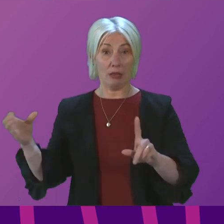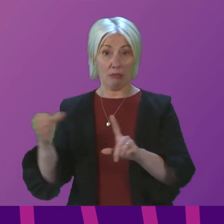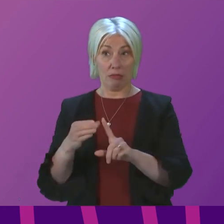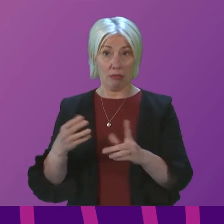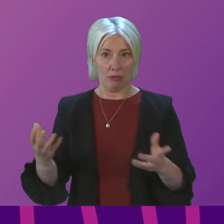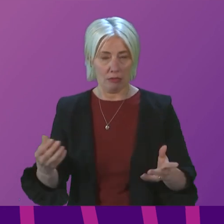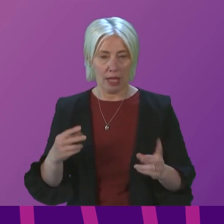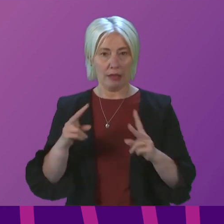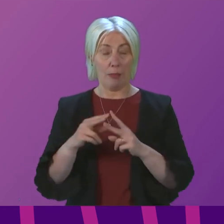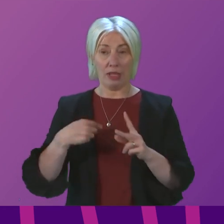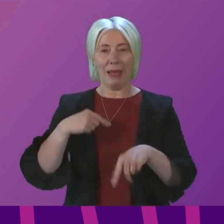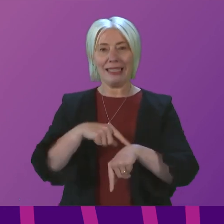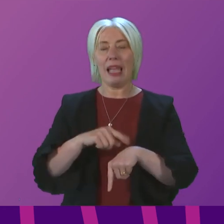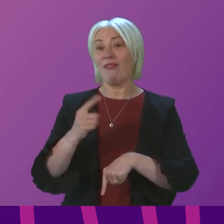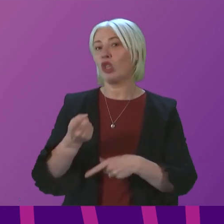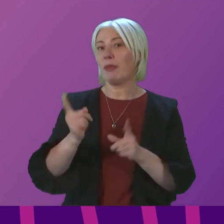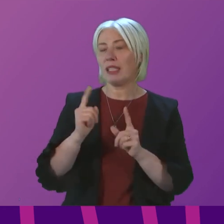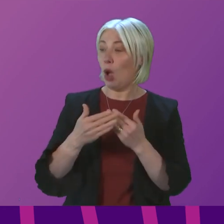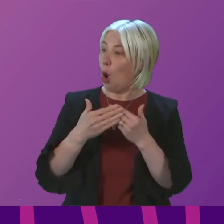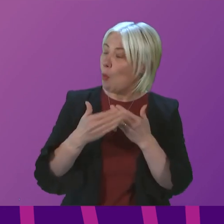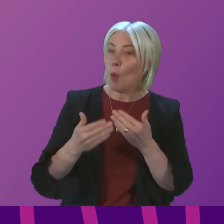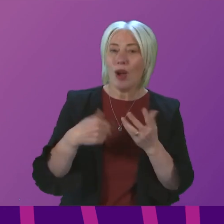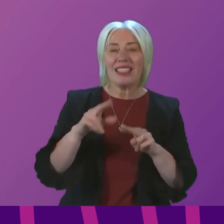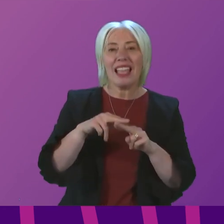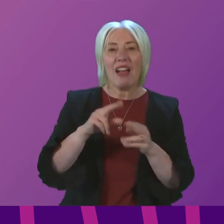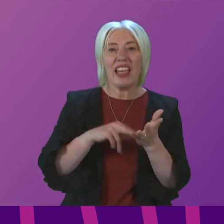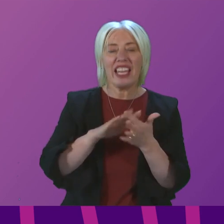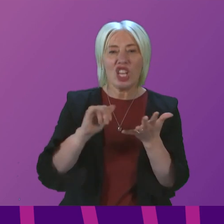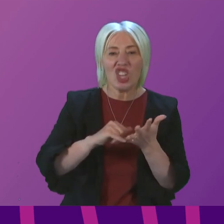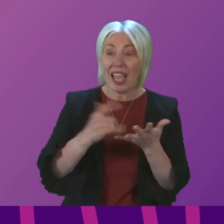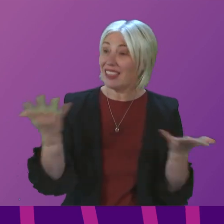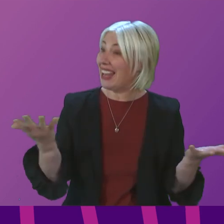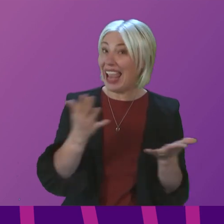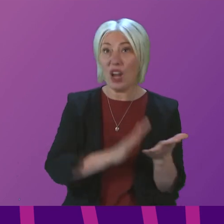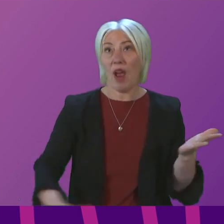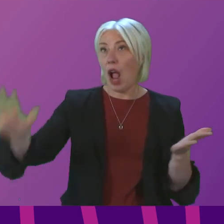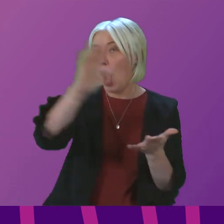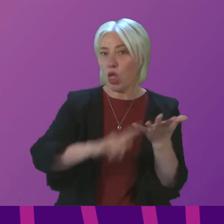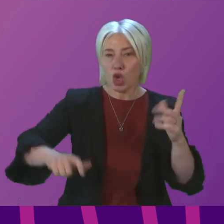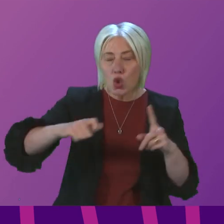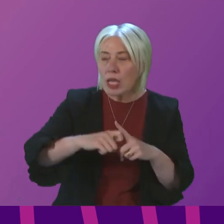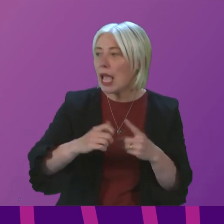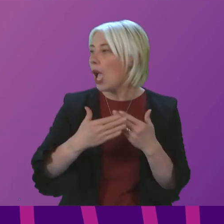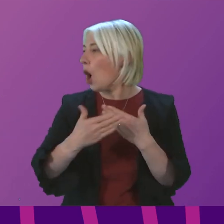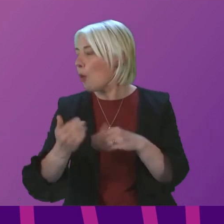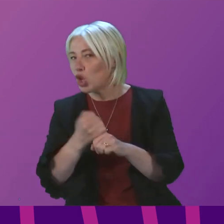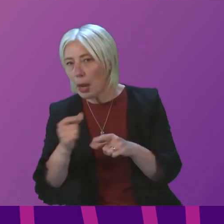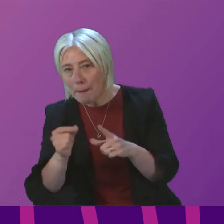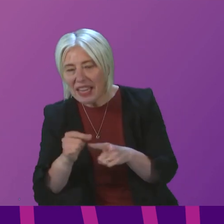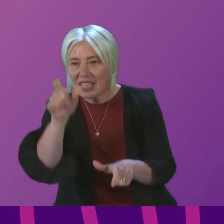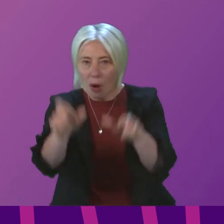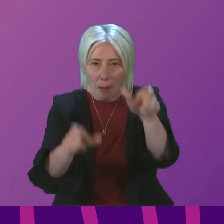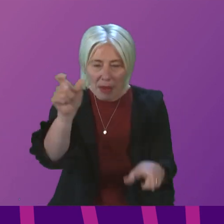time as first minister. More staff working in our NHS than in any other part of the UK. More GPs per head of